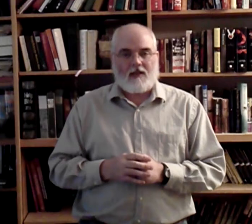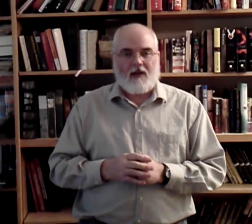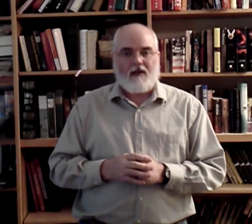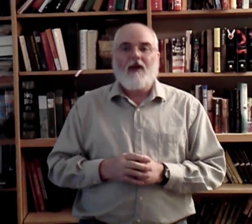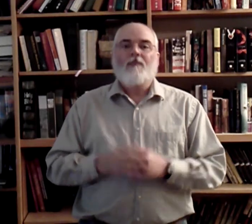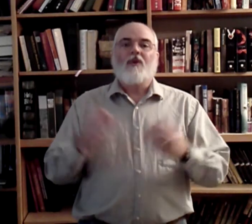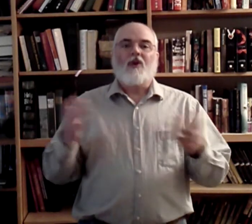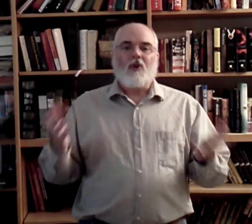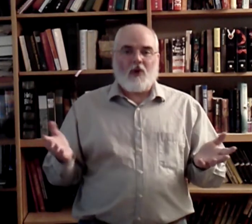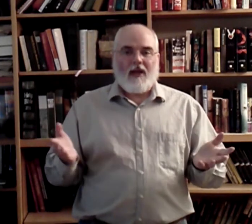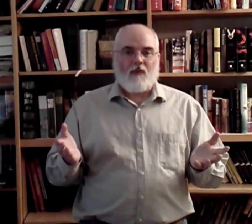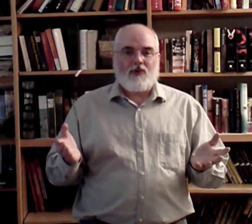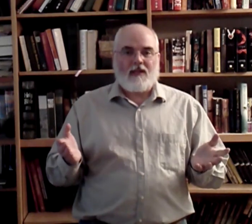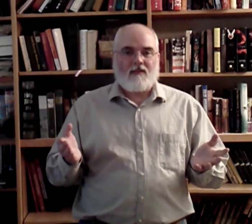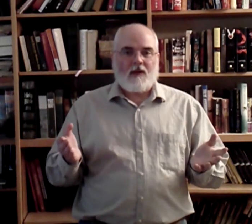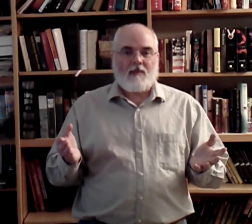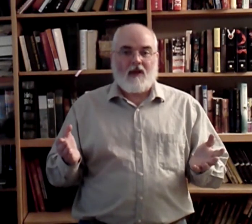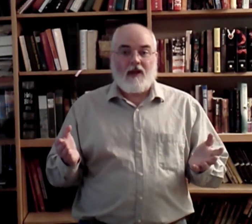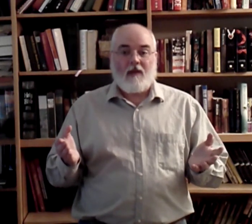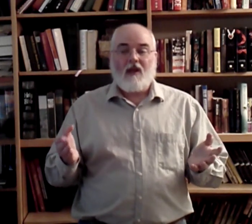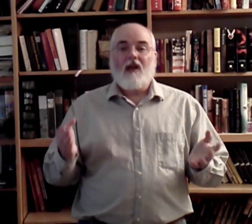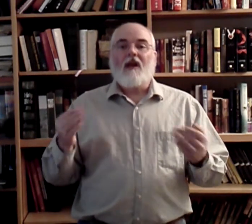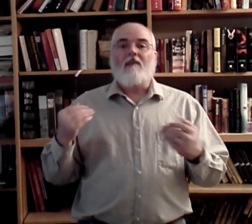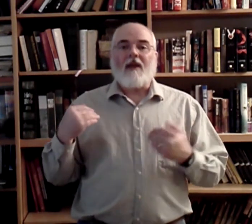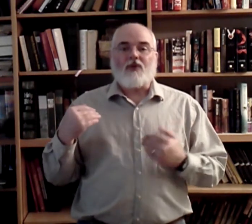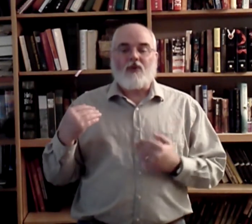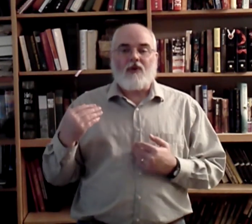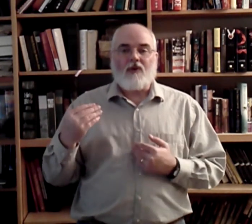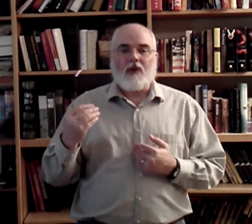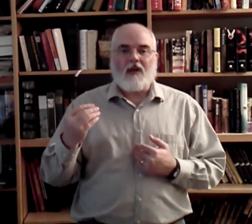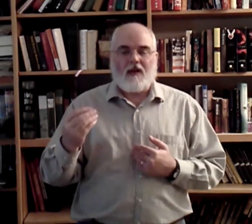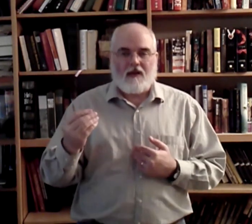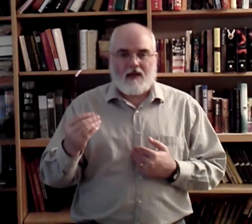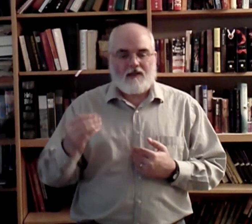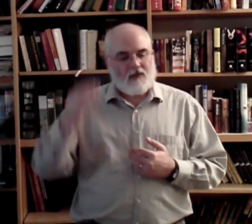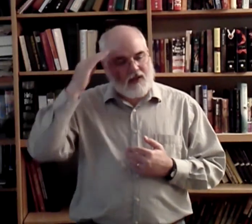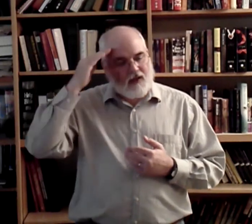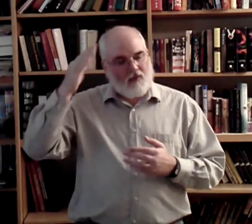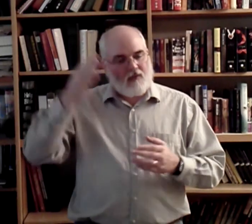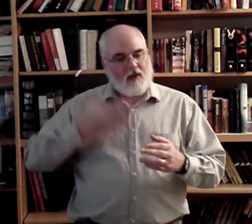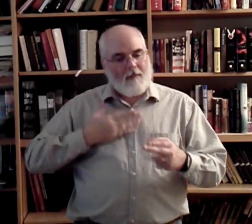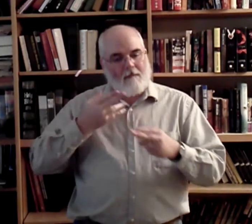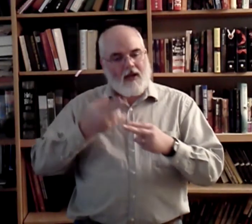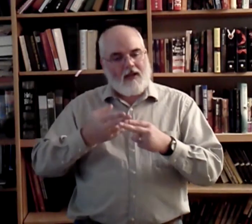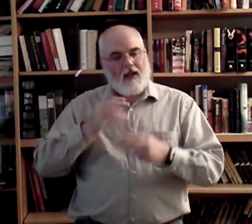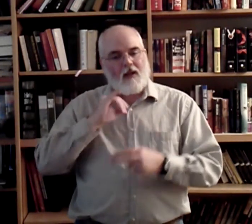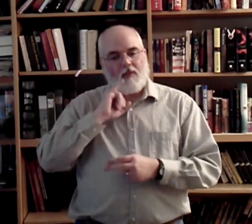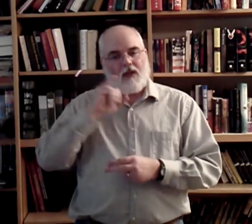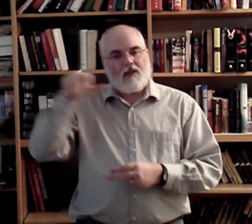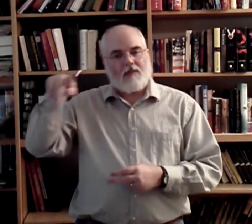speed. If you only have one chance to fingerspell your name, make sure you do it clearly. So, Hello. My name is